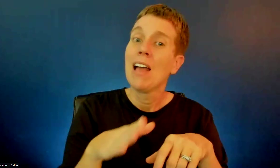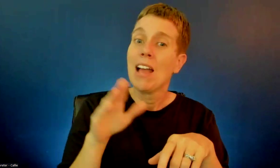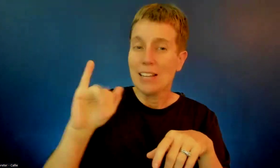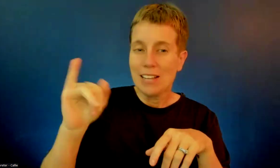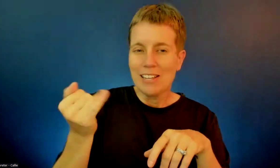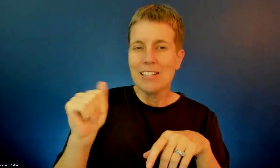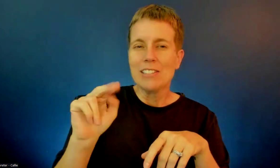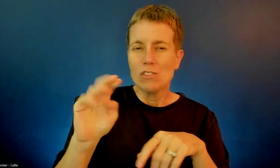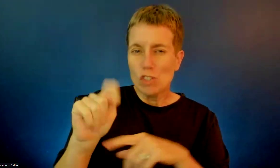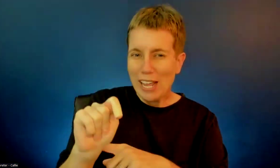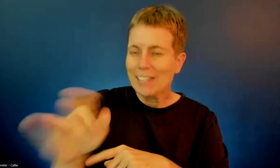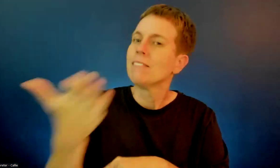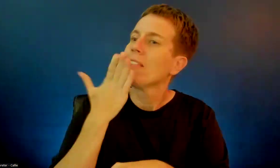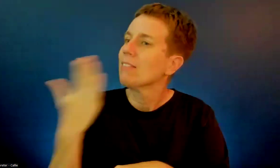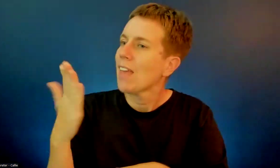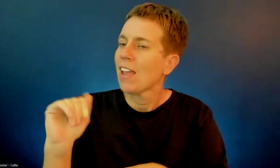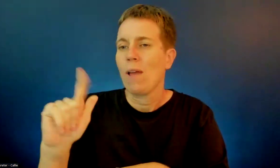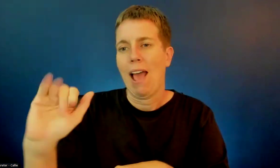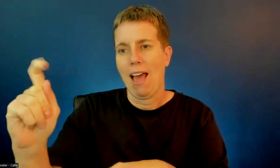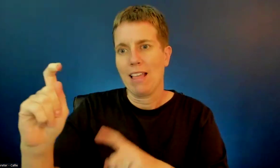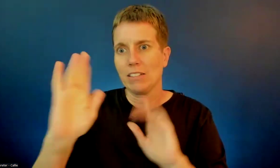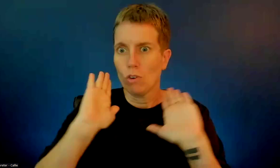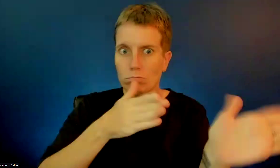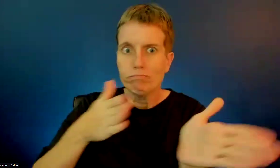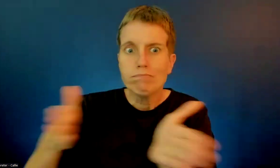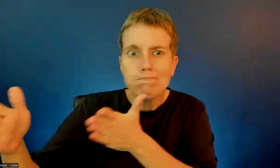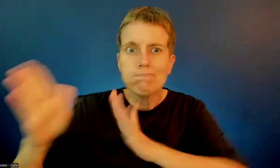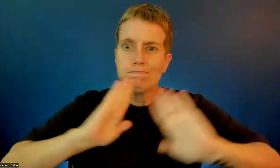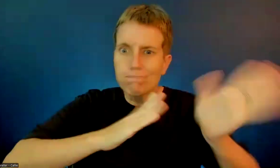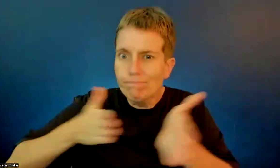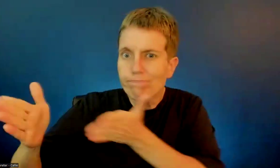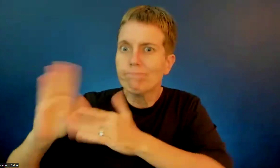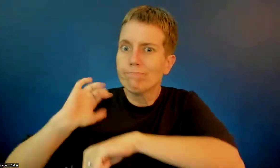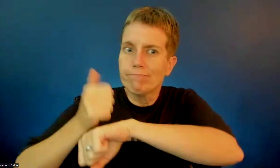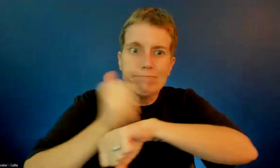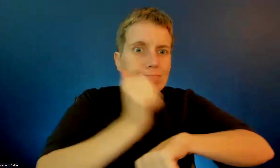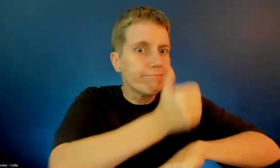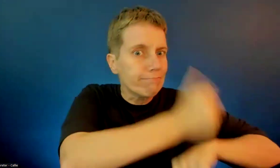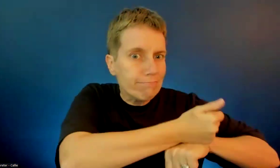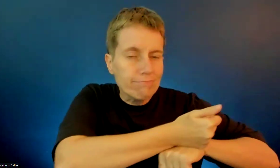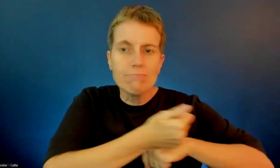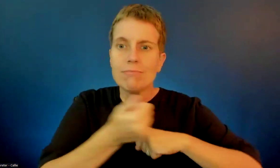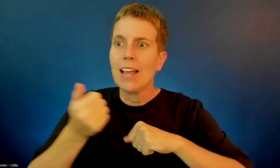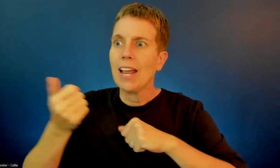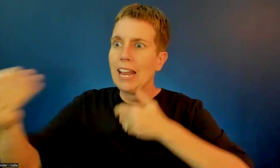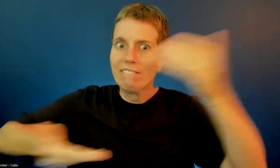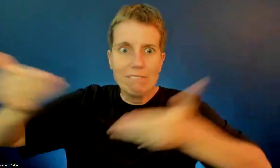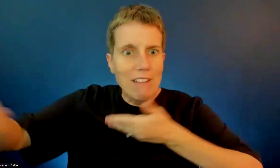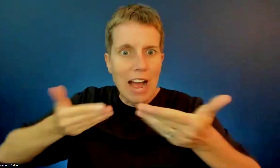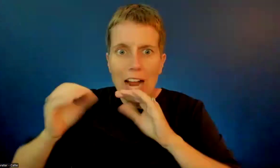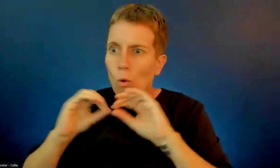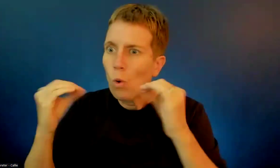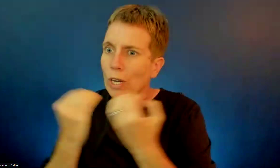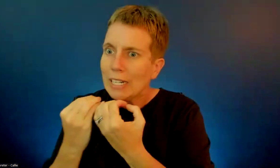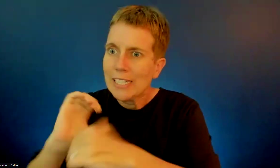organizing. He found the people to join us. He found the room. Alex did a lot